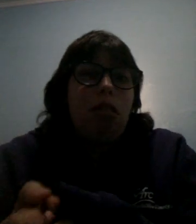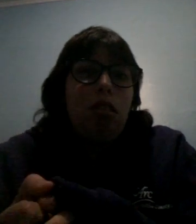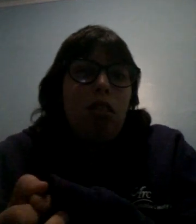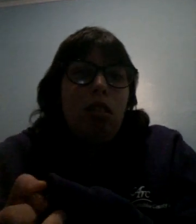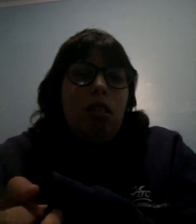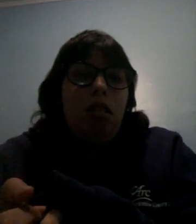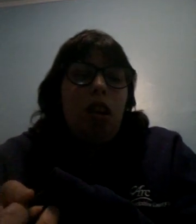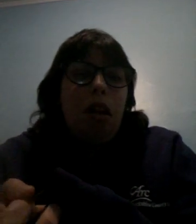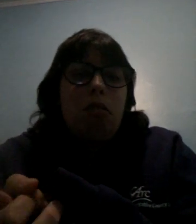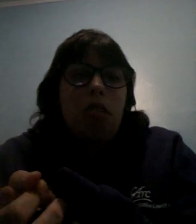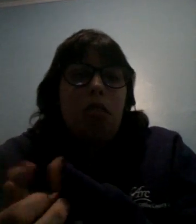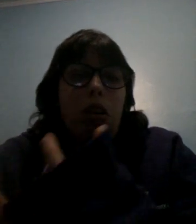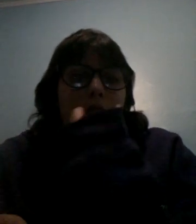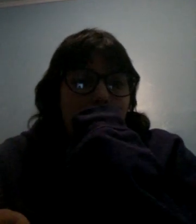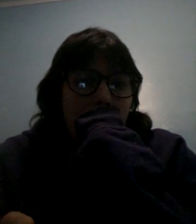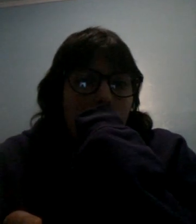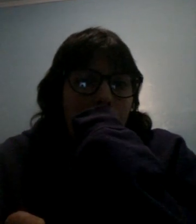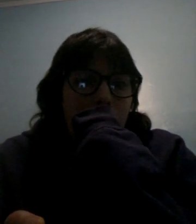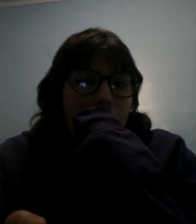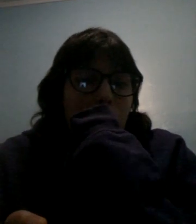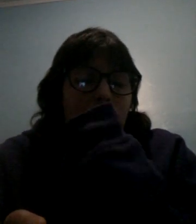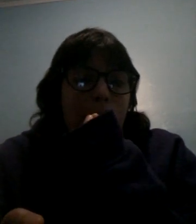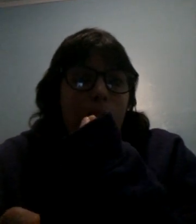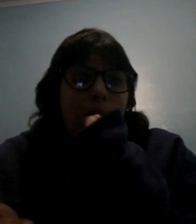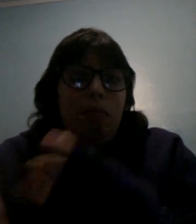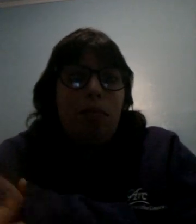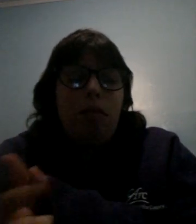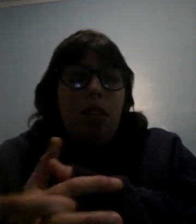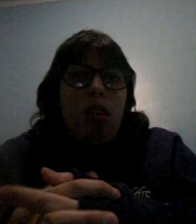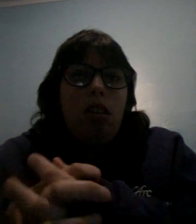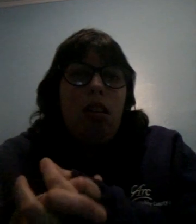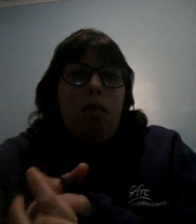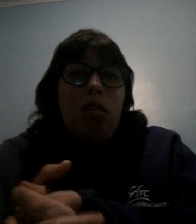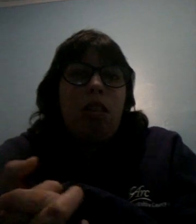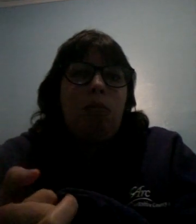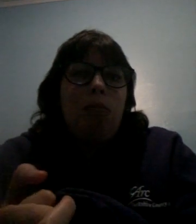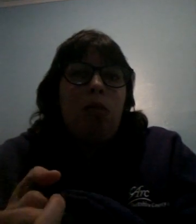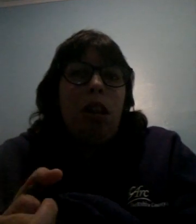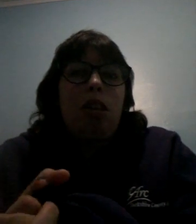1,000 or that but it feels like I'm like